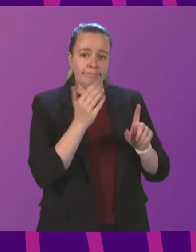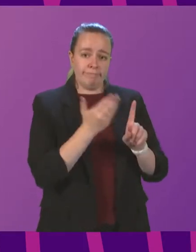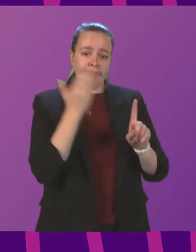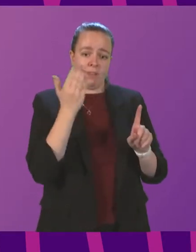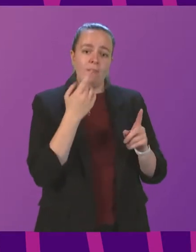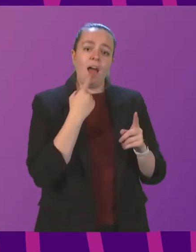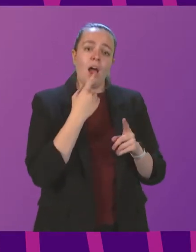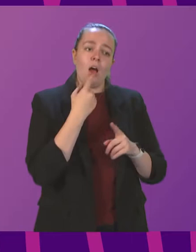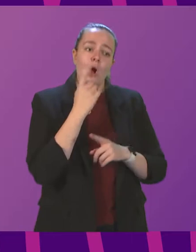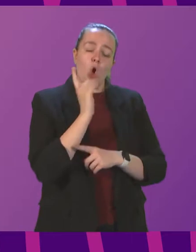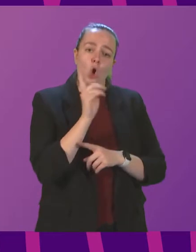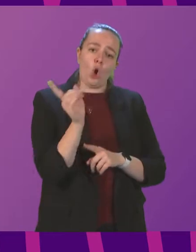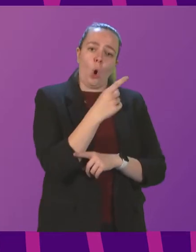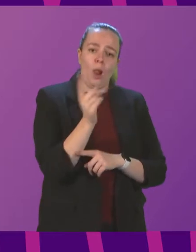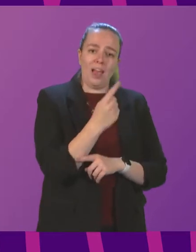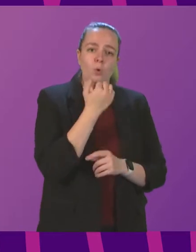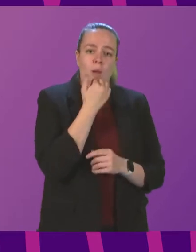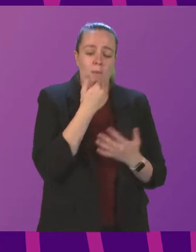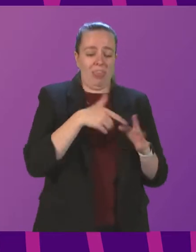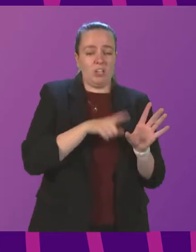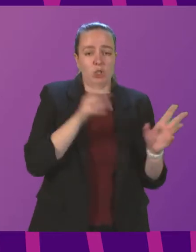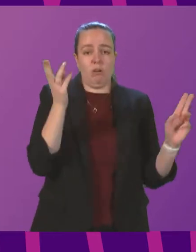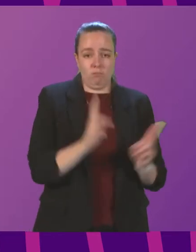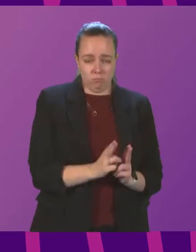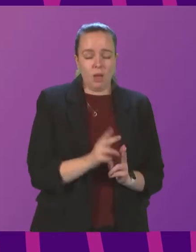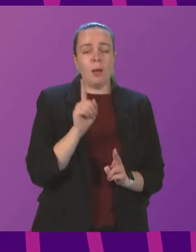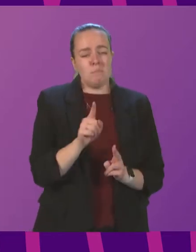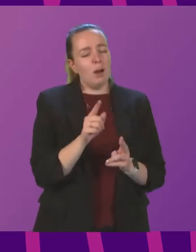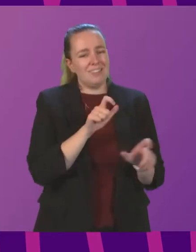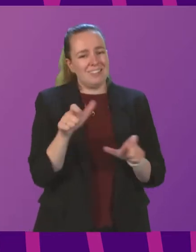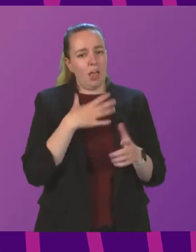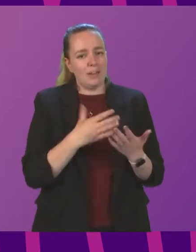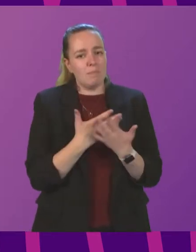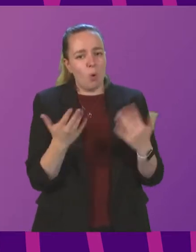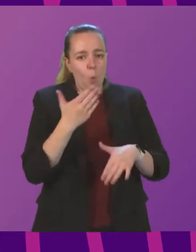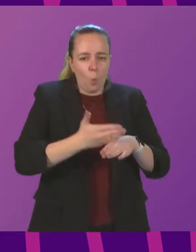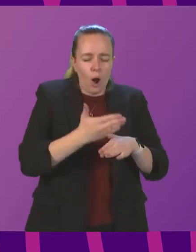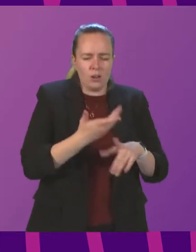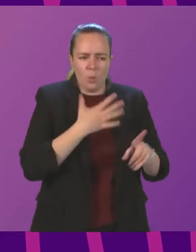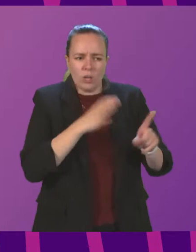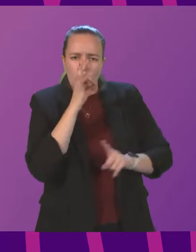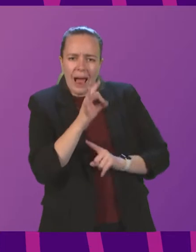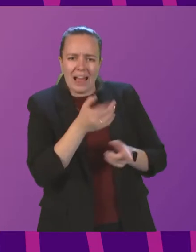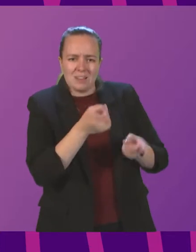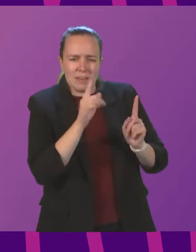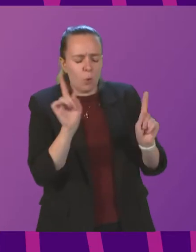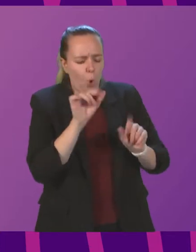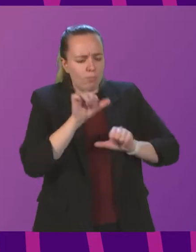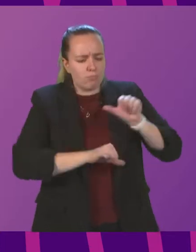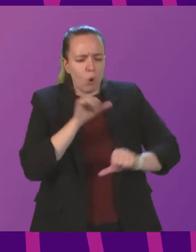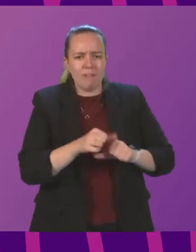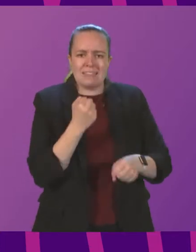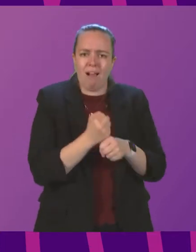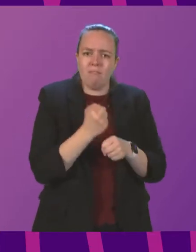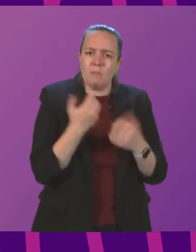numbers this year were down. However, much work still needs to be done. As such, can I ask the Minister what progress the Scottish Government has